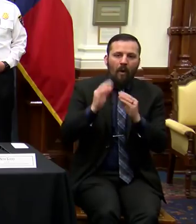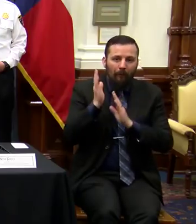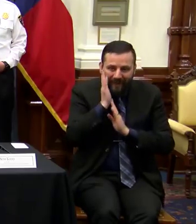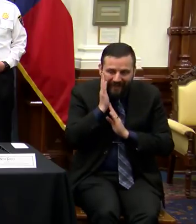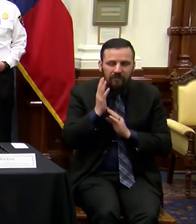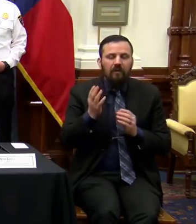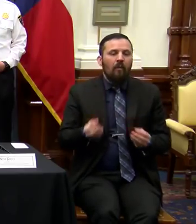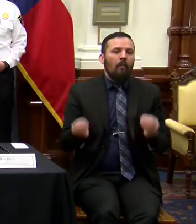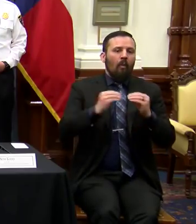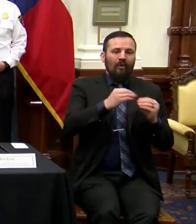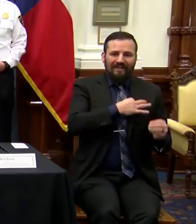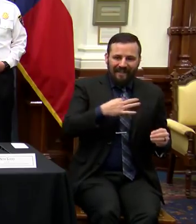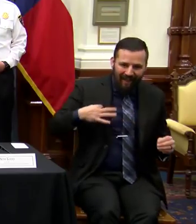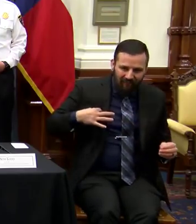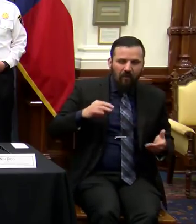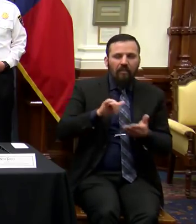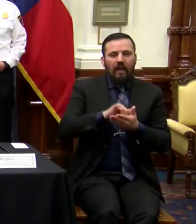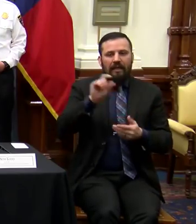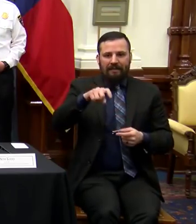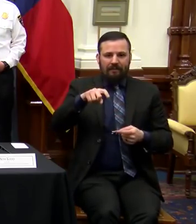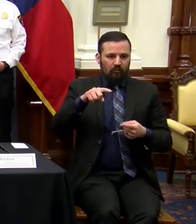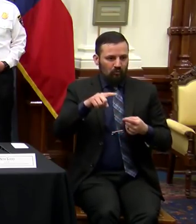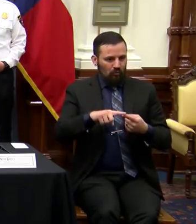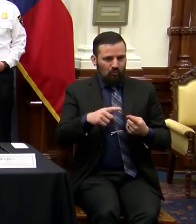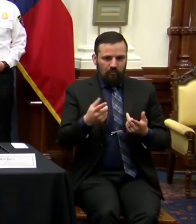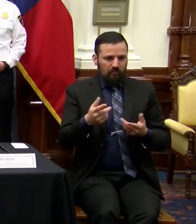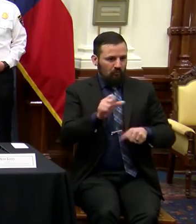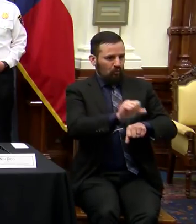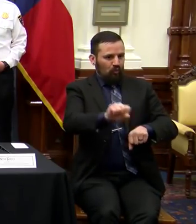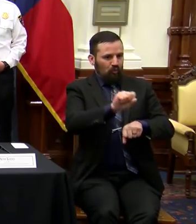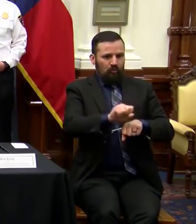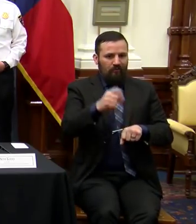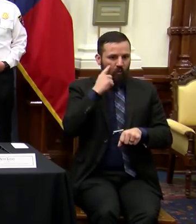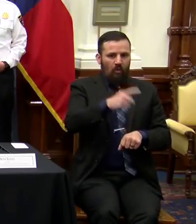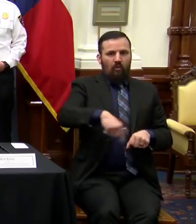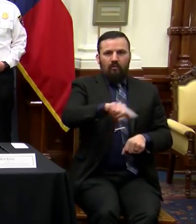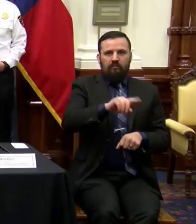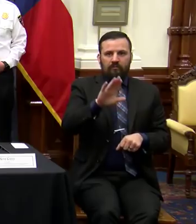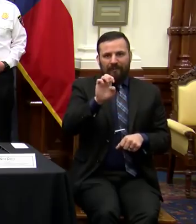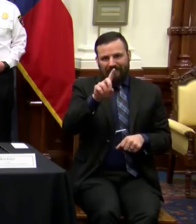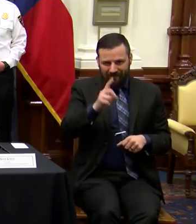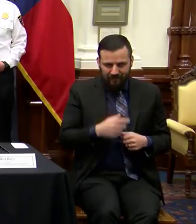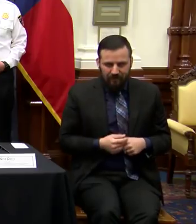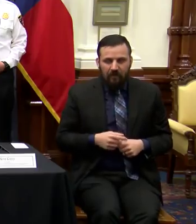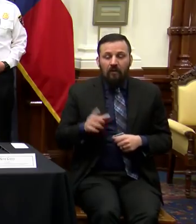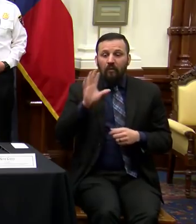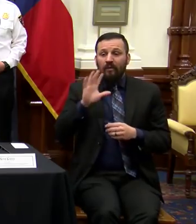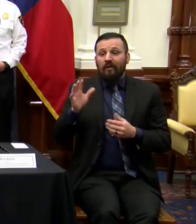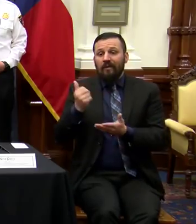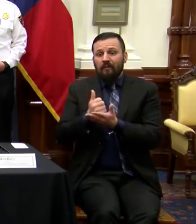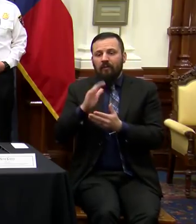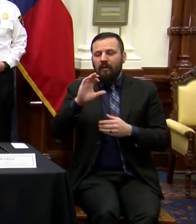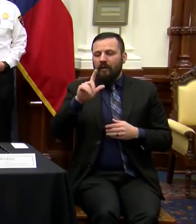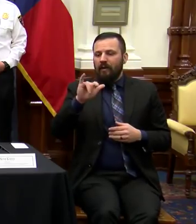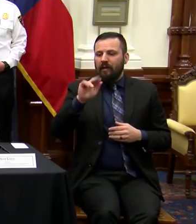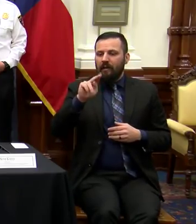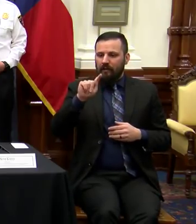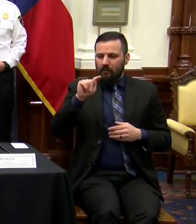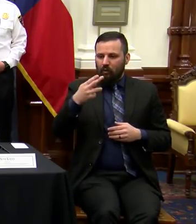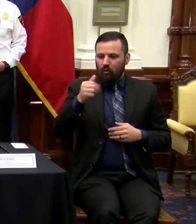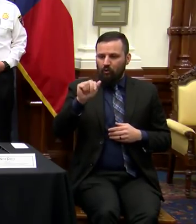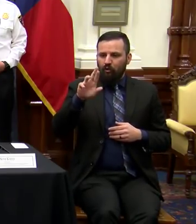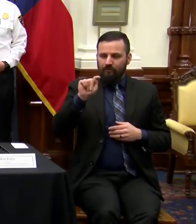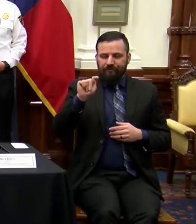staff that are needed to staff those beds. He will be assisted by Clint Harp, immediately past Vice